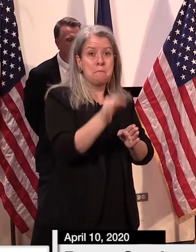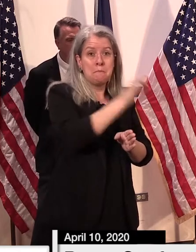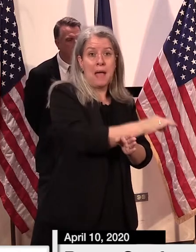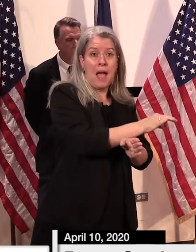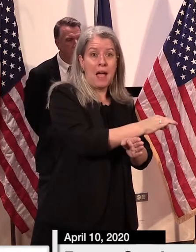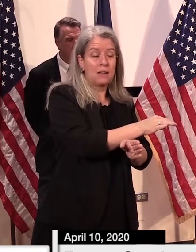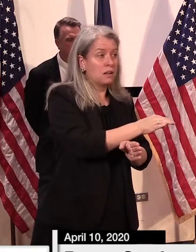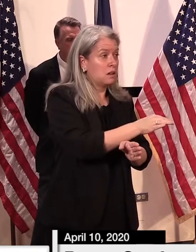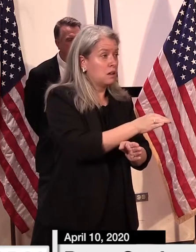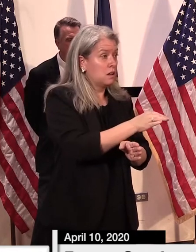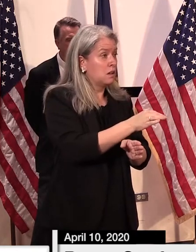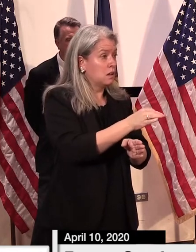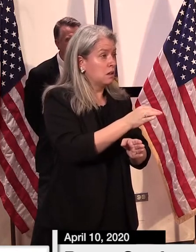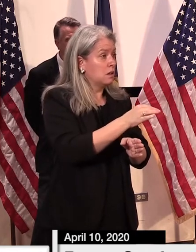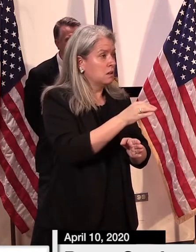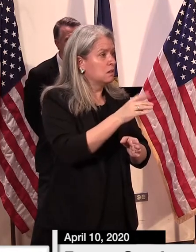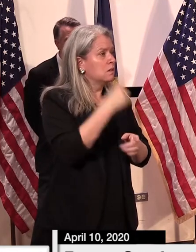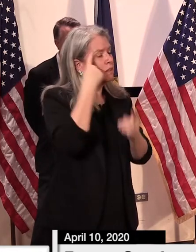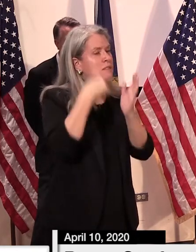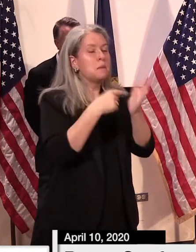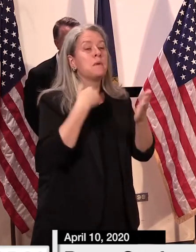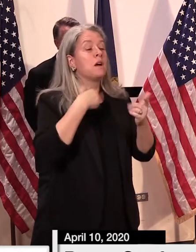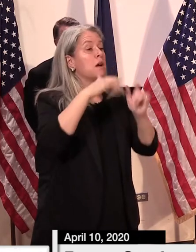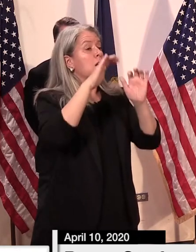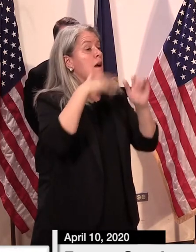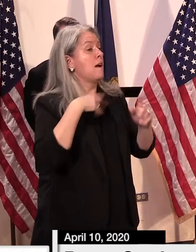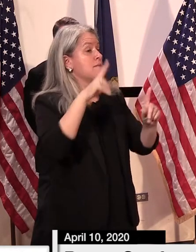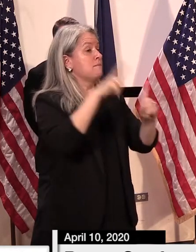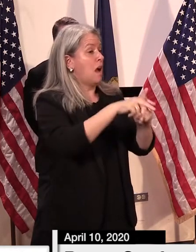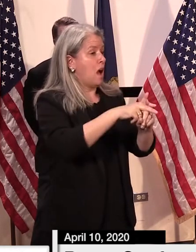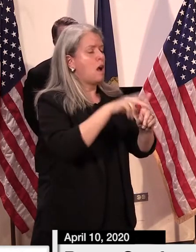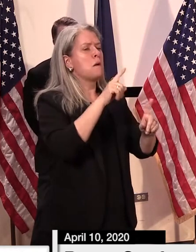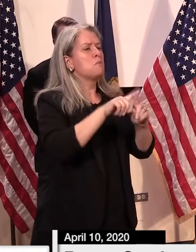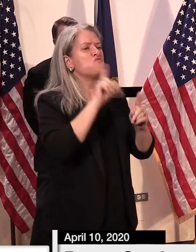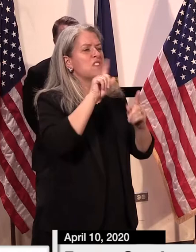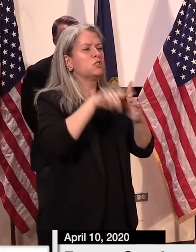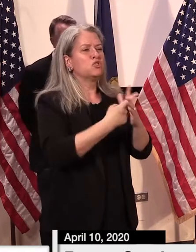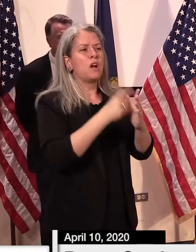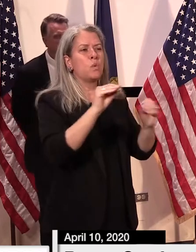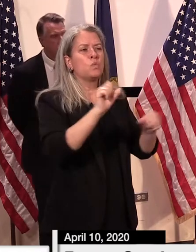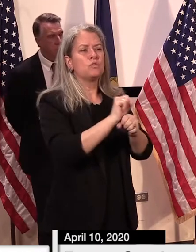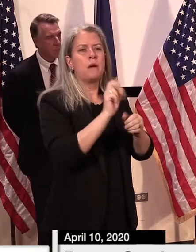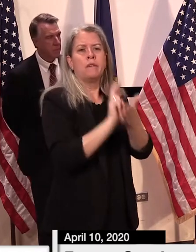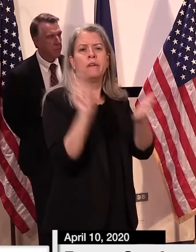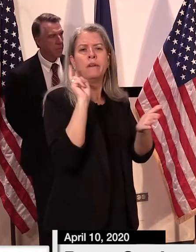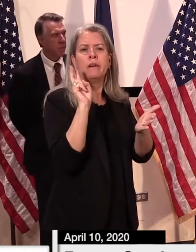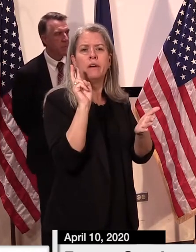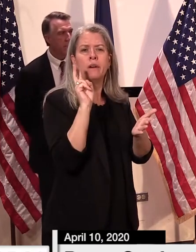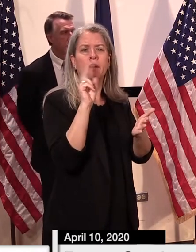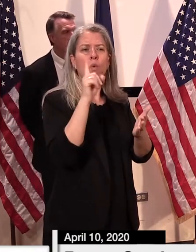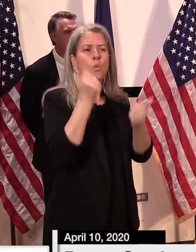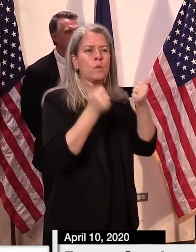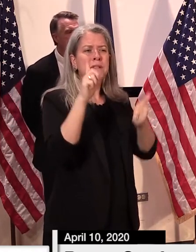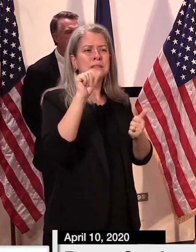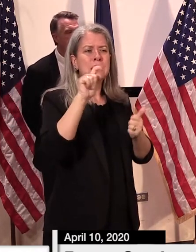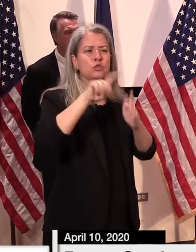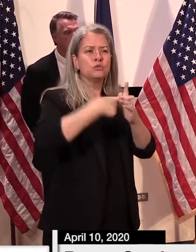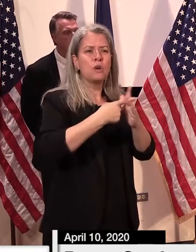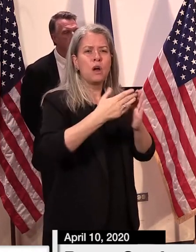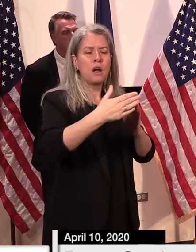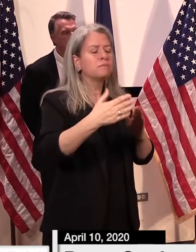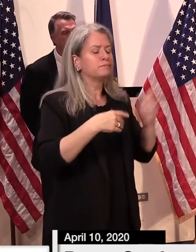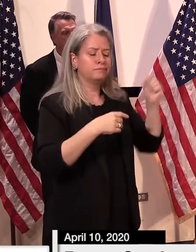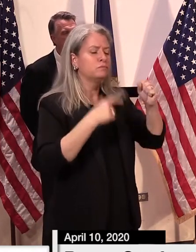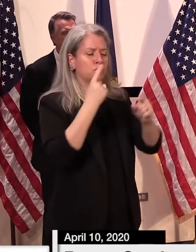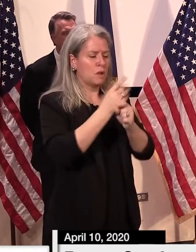benefits they deserve from that point. Is that correct? Correct. Every claim that we receive, people